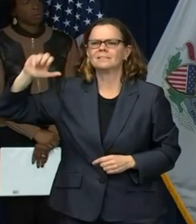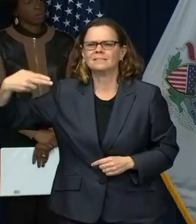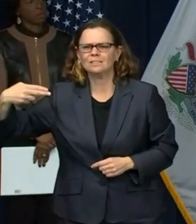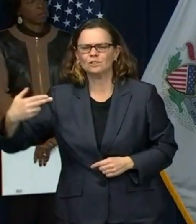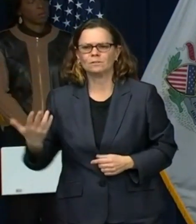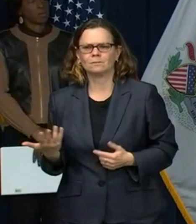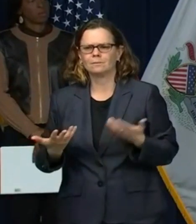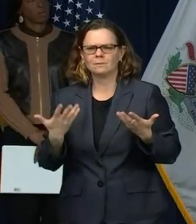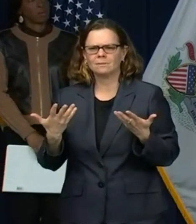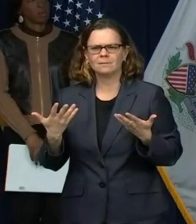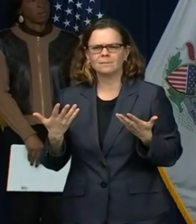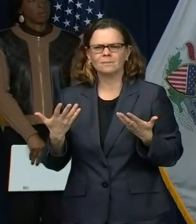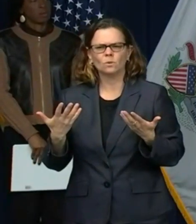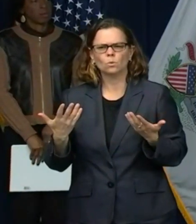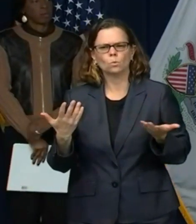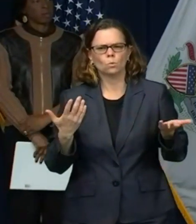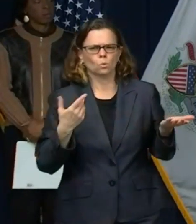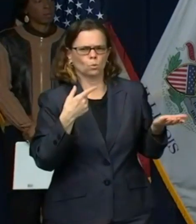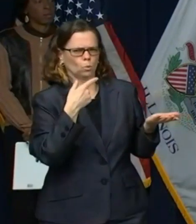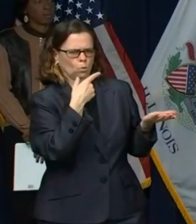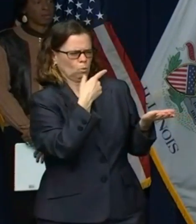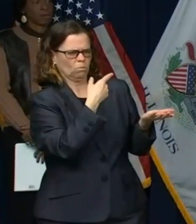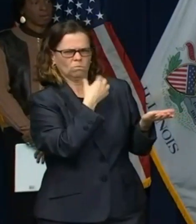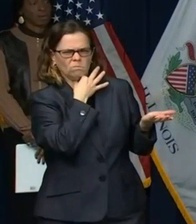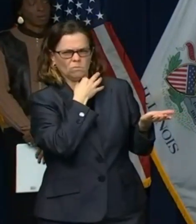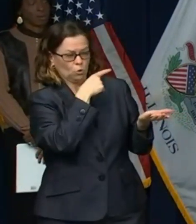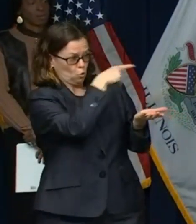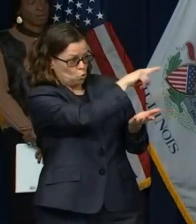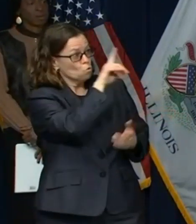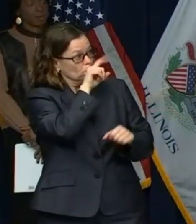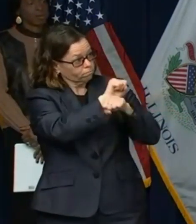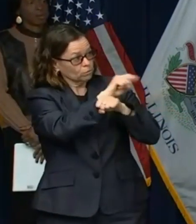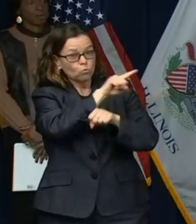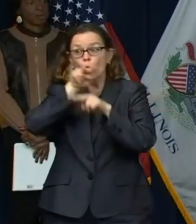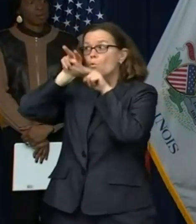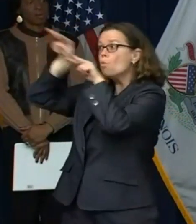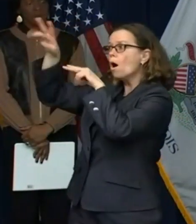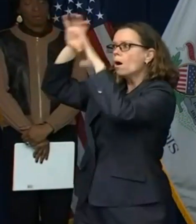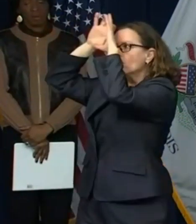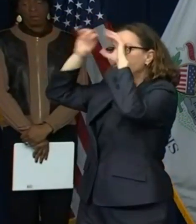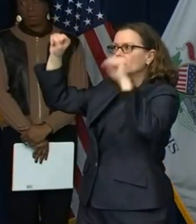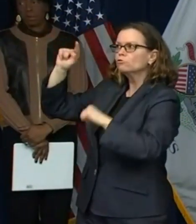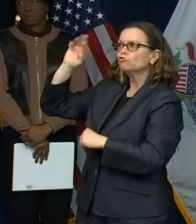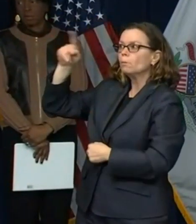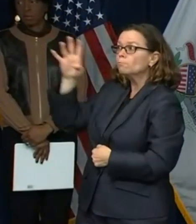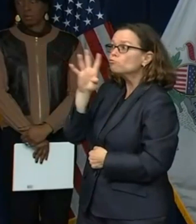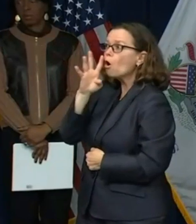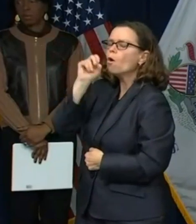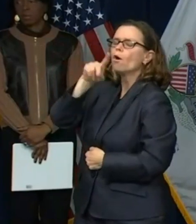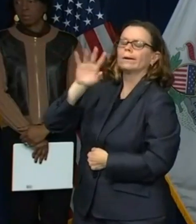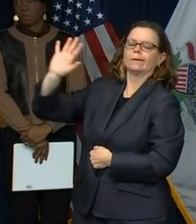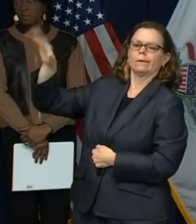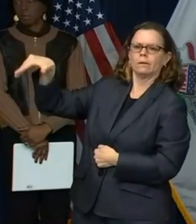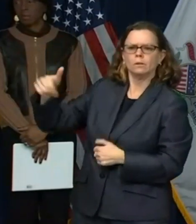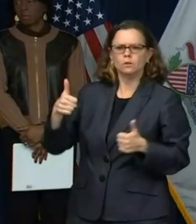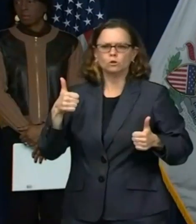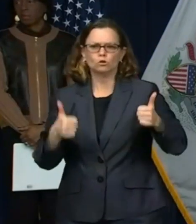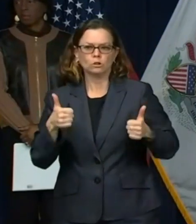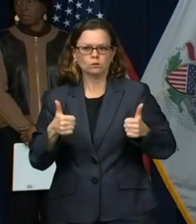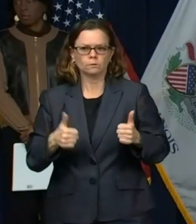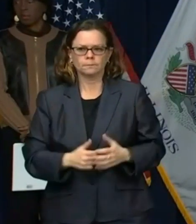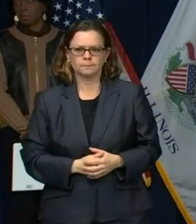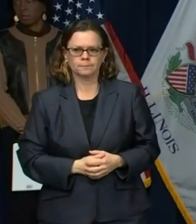No, I do watch the news, however. And so, as you know, they clip parts of the press conference and play them on the news.